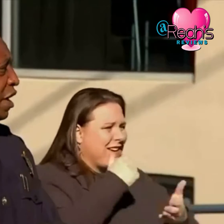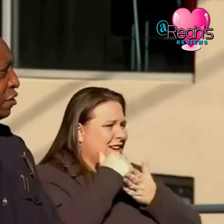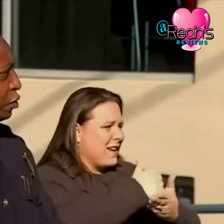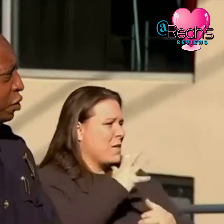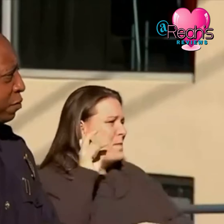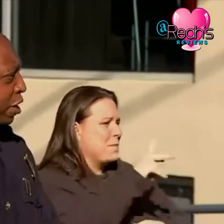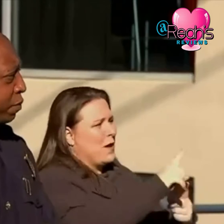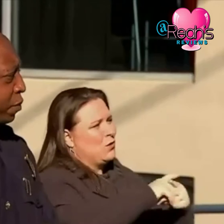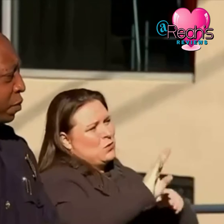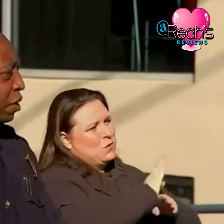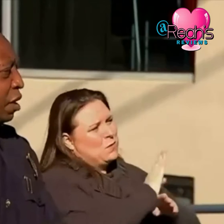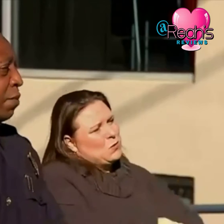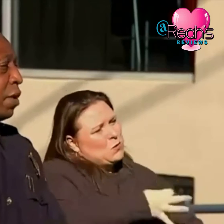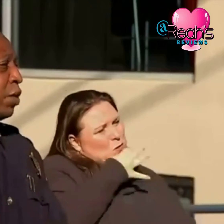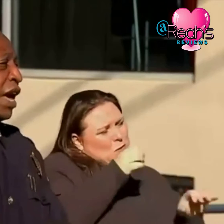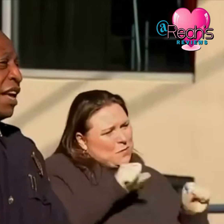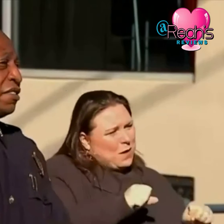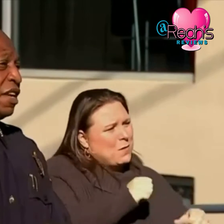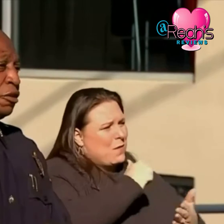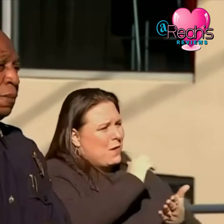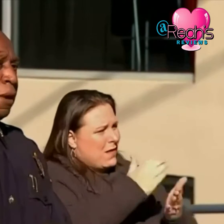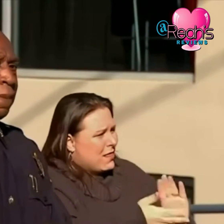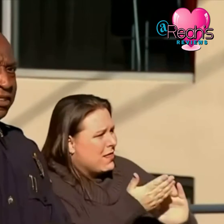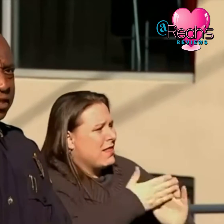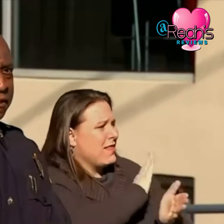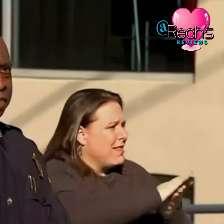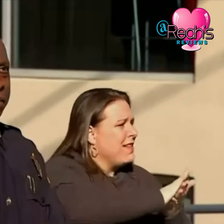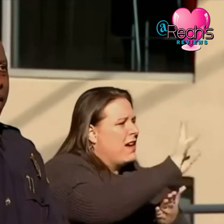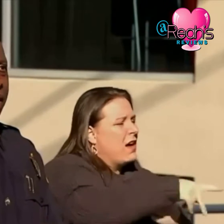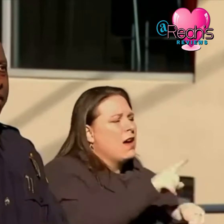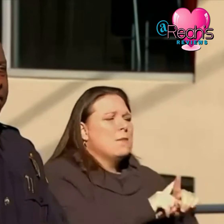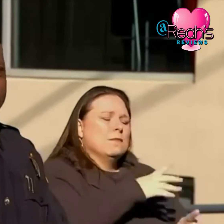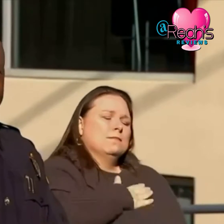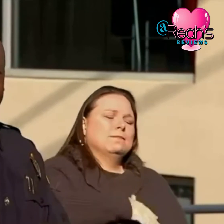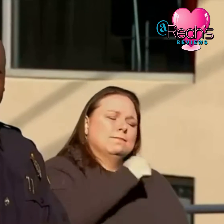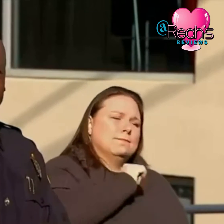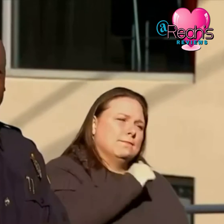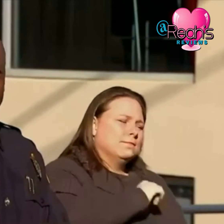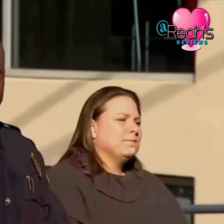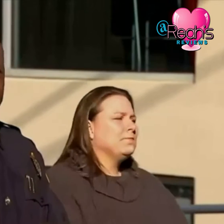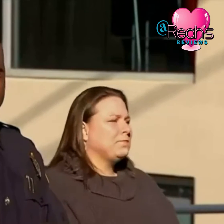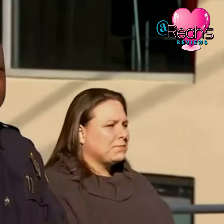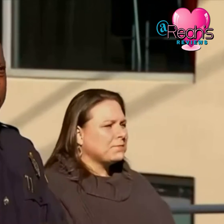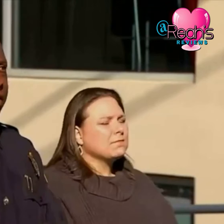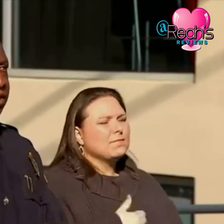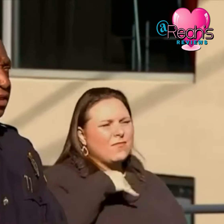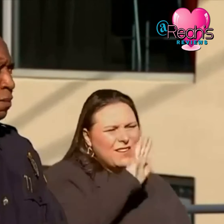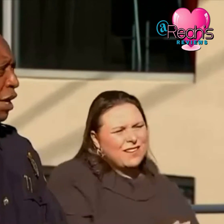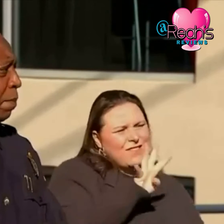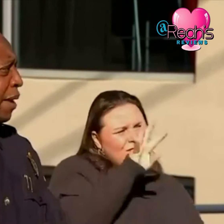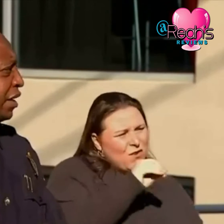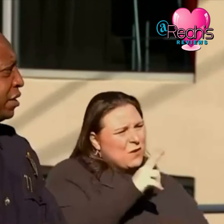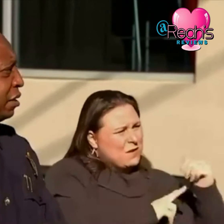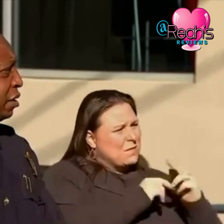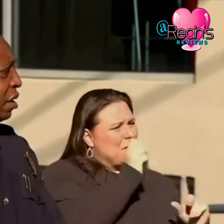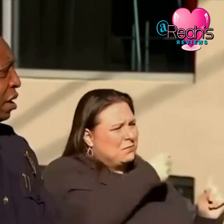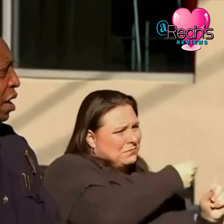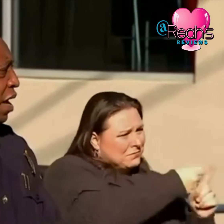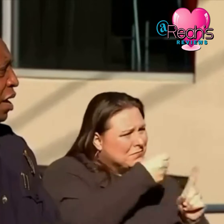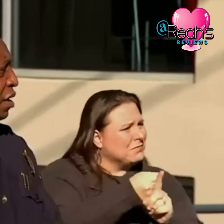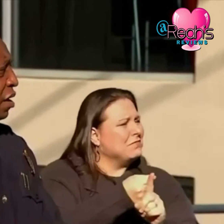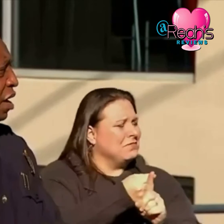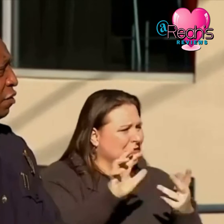businesses as soon as possible but we ask that you be patient there's about 40 buildings that's been impacted